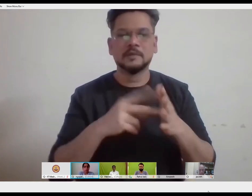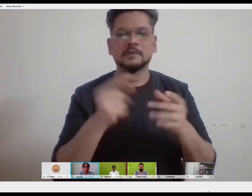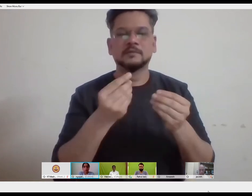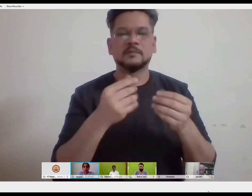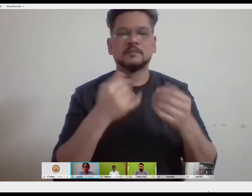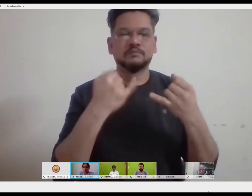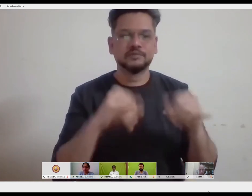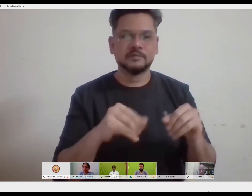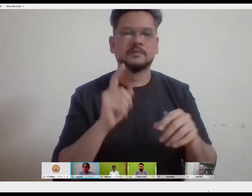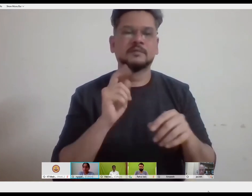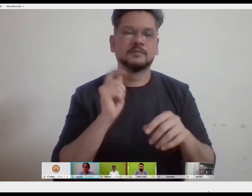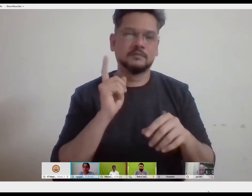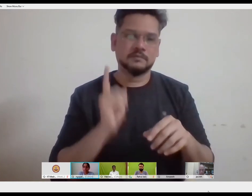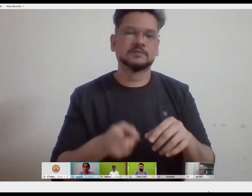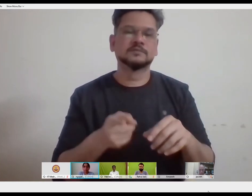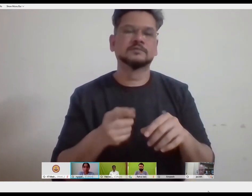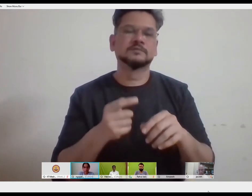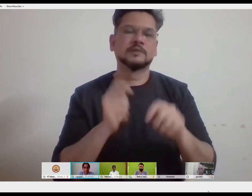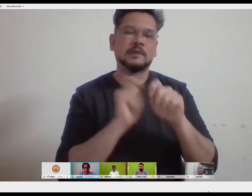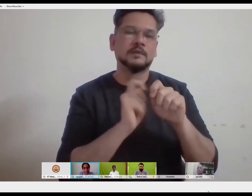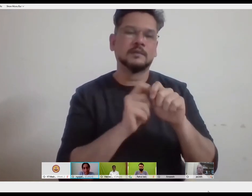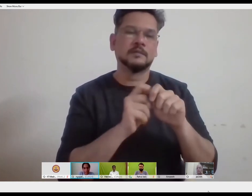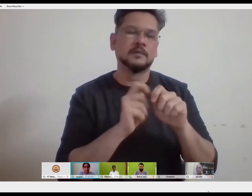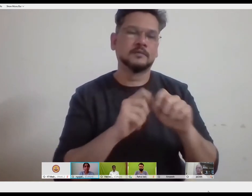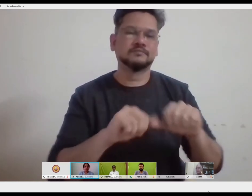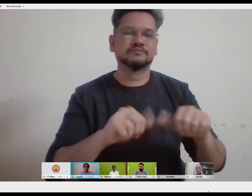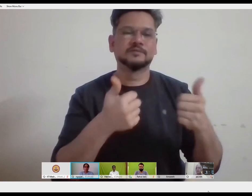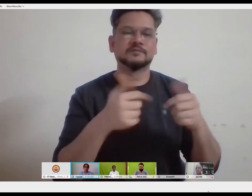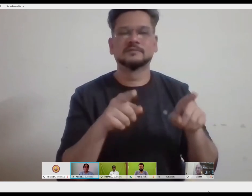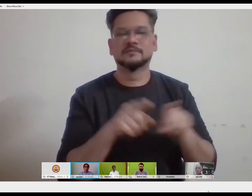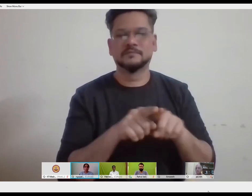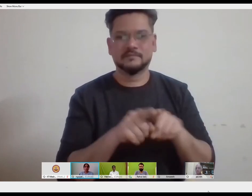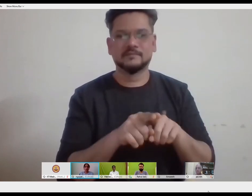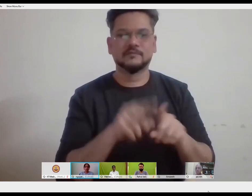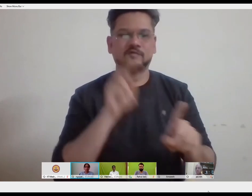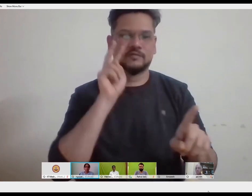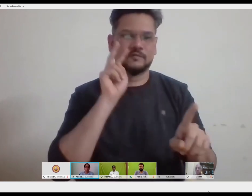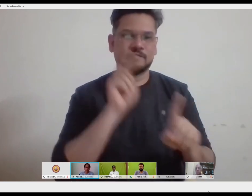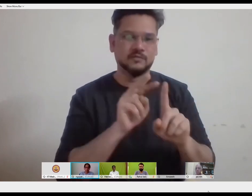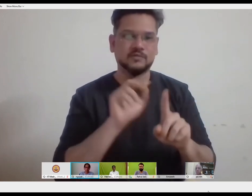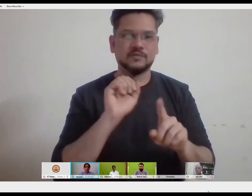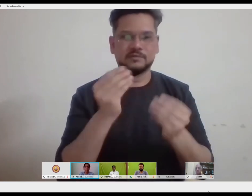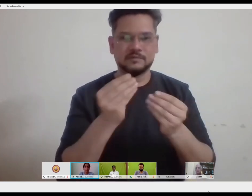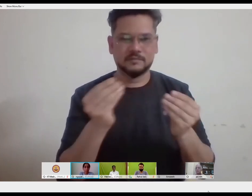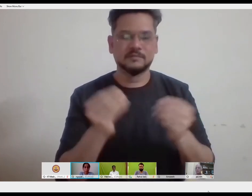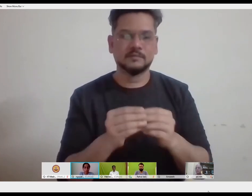So when it has been looked at that lens, then deaf people are needed to have support